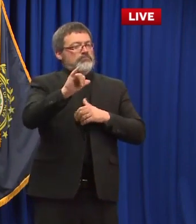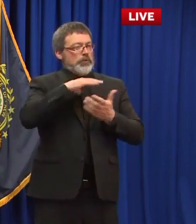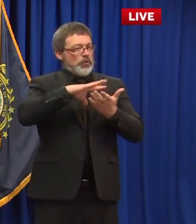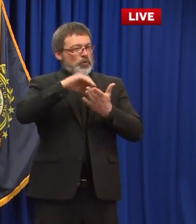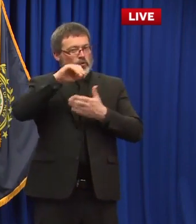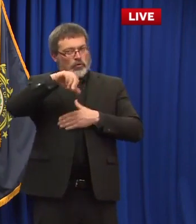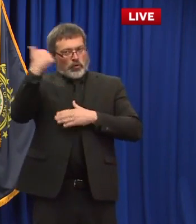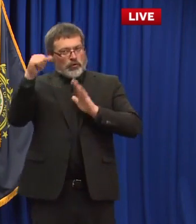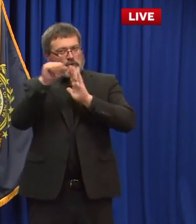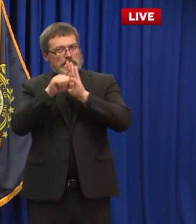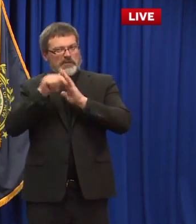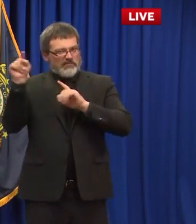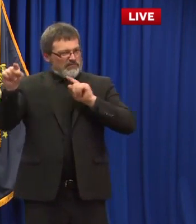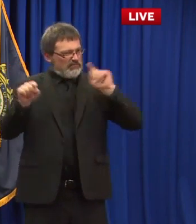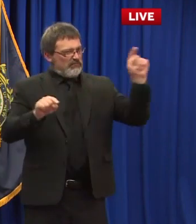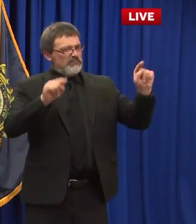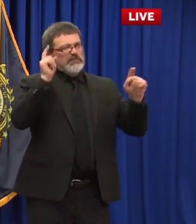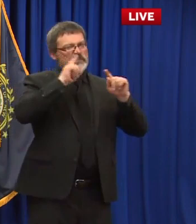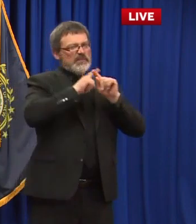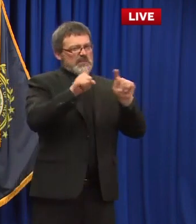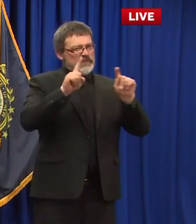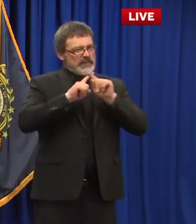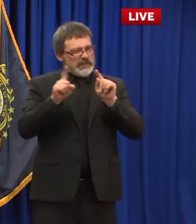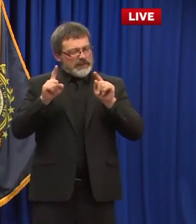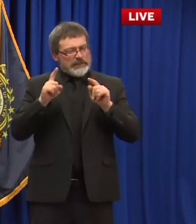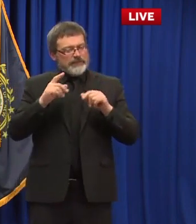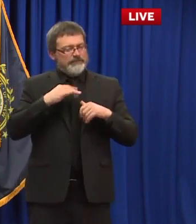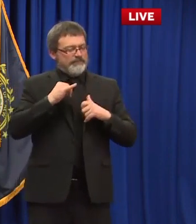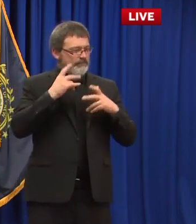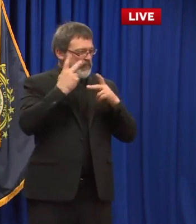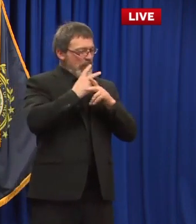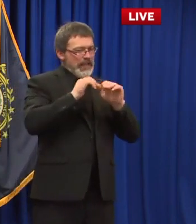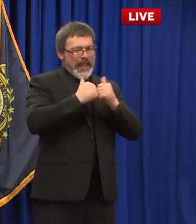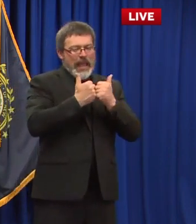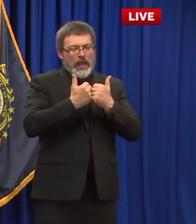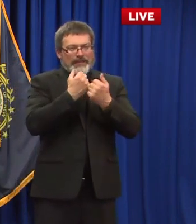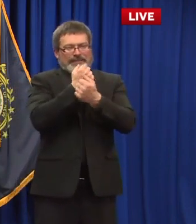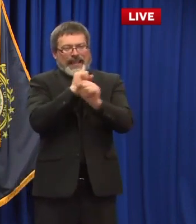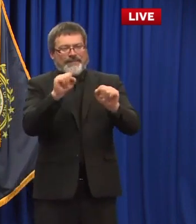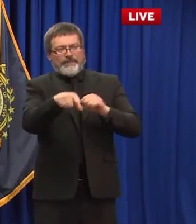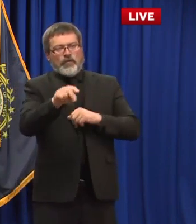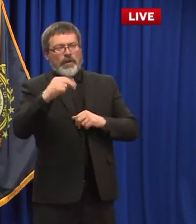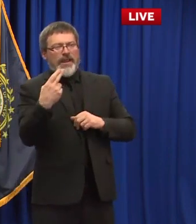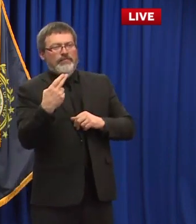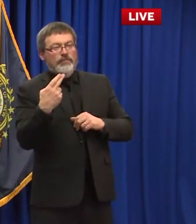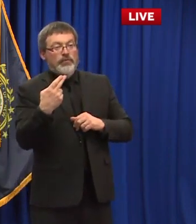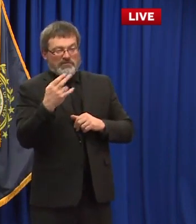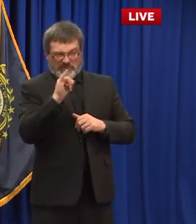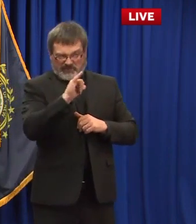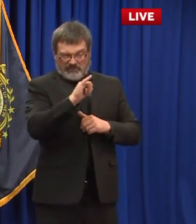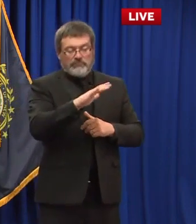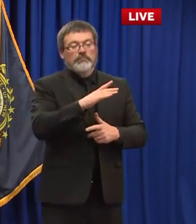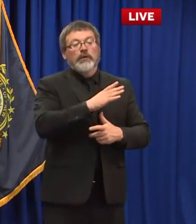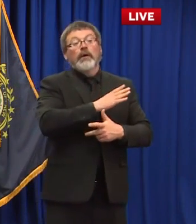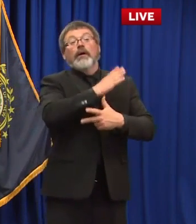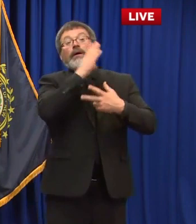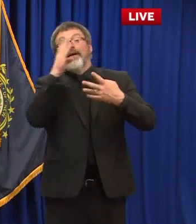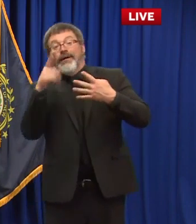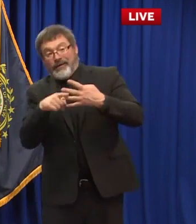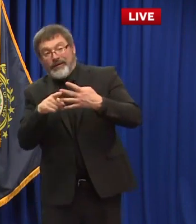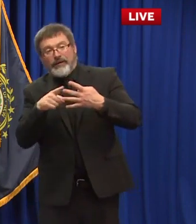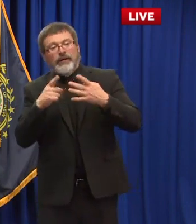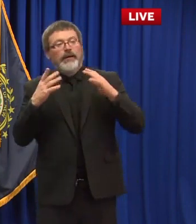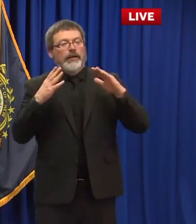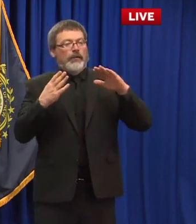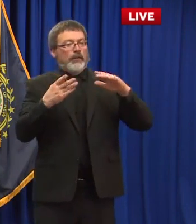how best it would work here uh you mentioned community pools for example so most community pools are really regulated by the towns